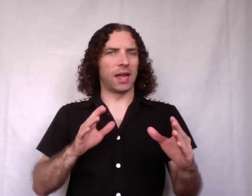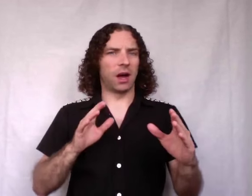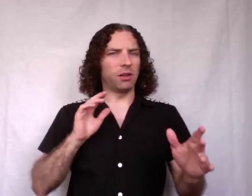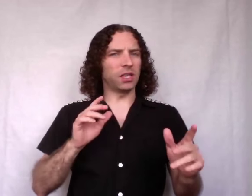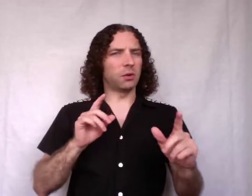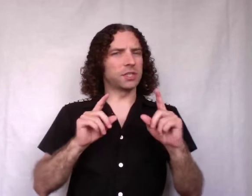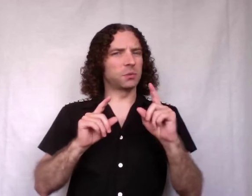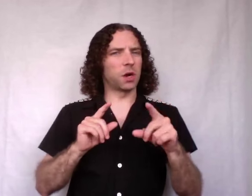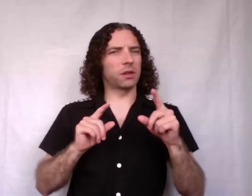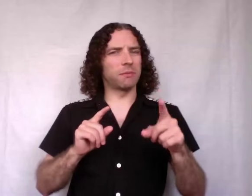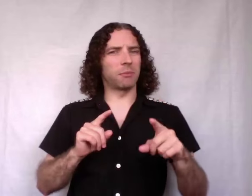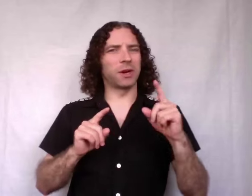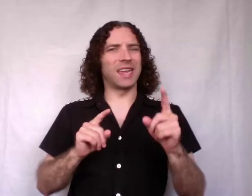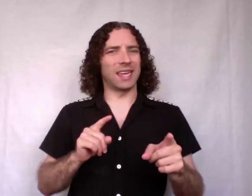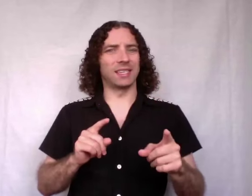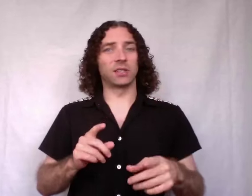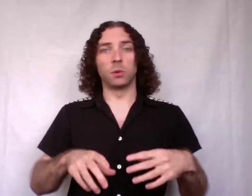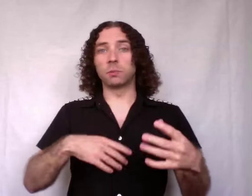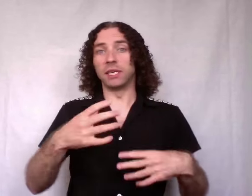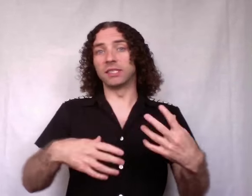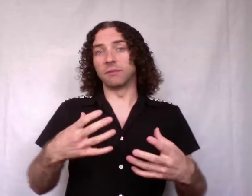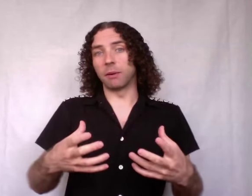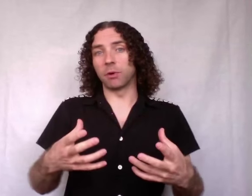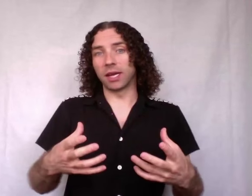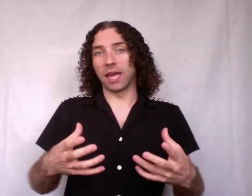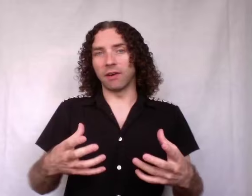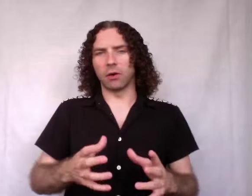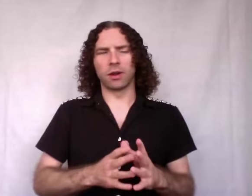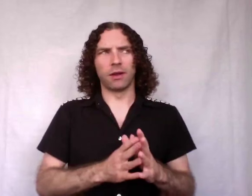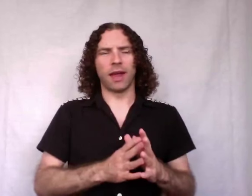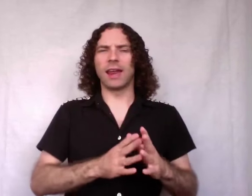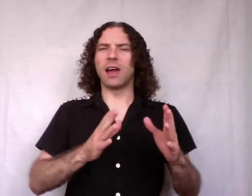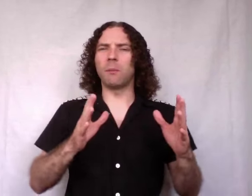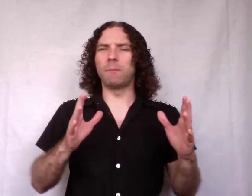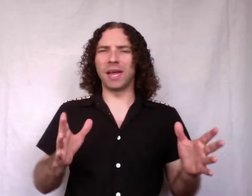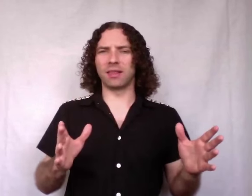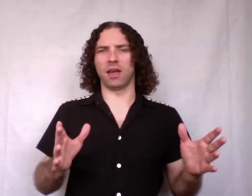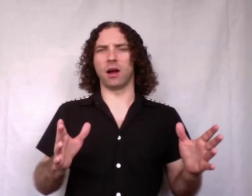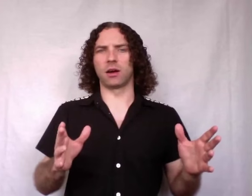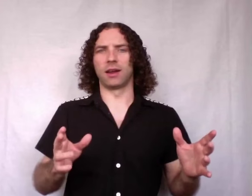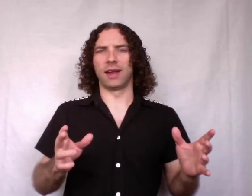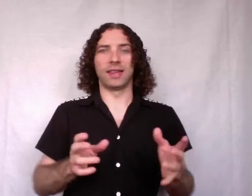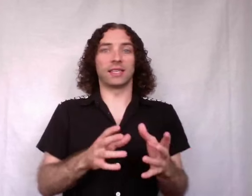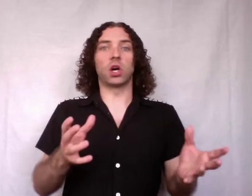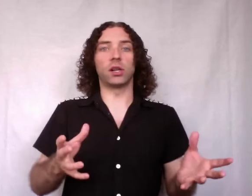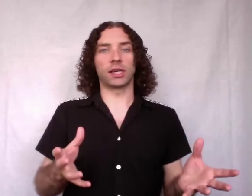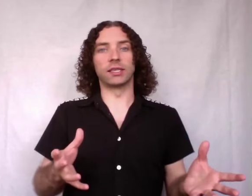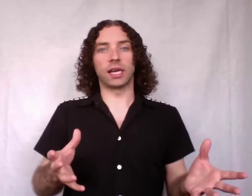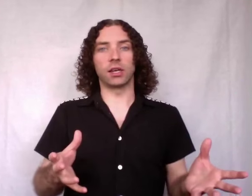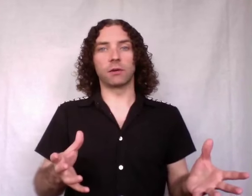All it knows is where the memory is, which pieces of memory it gave out, and how big they are. And that's all it can tell you.